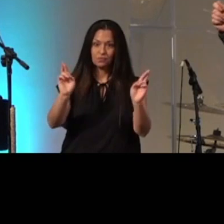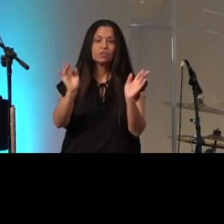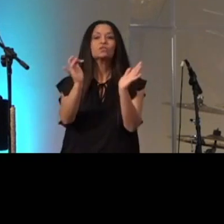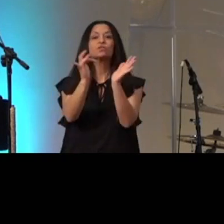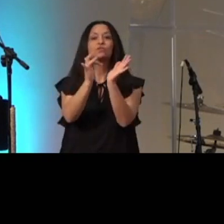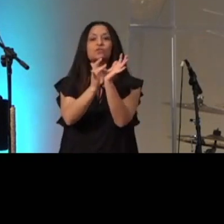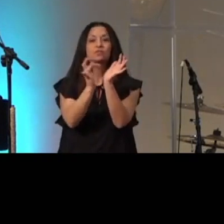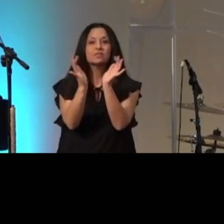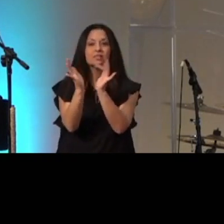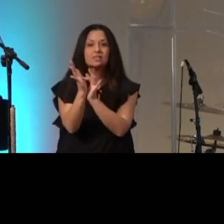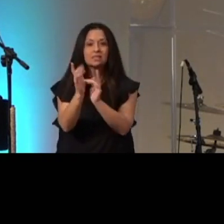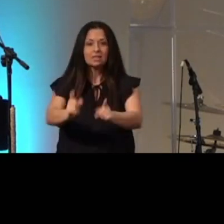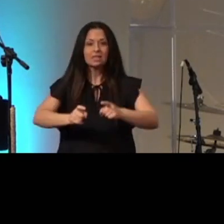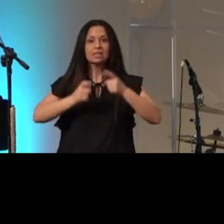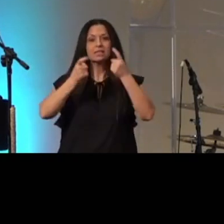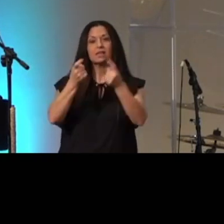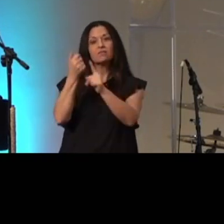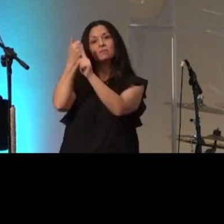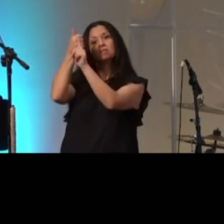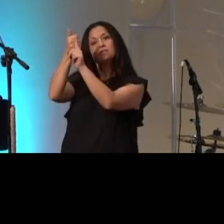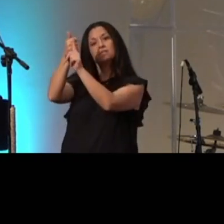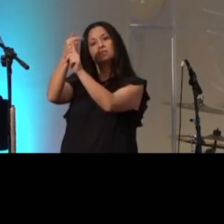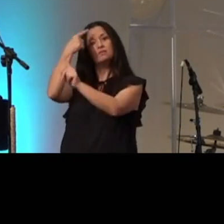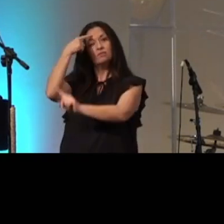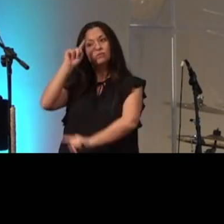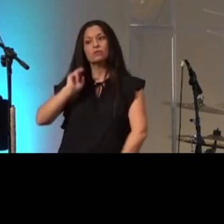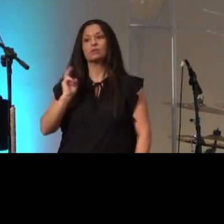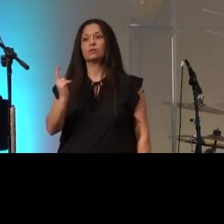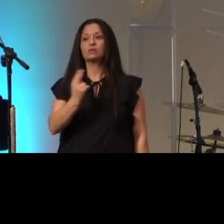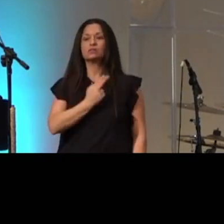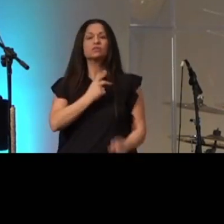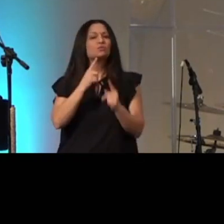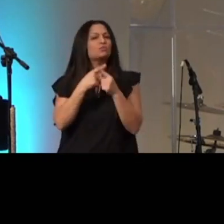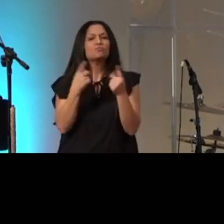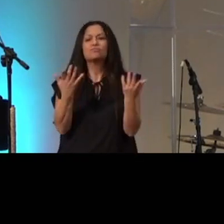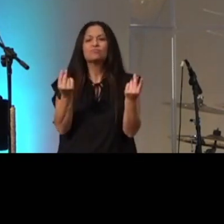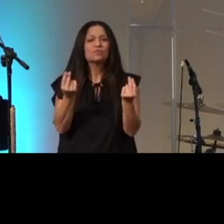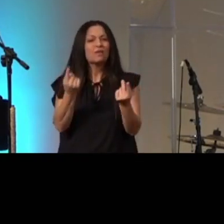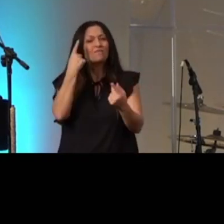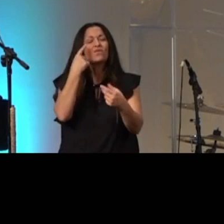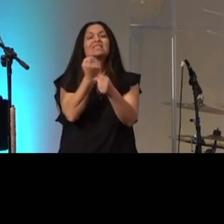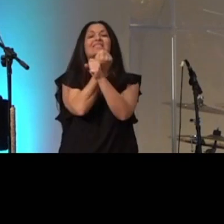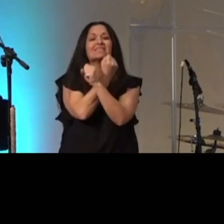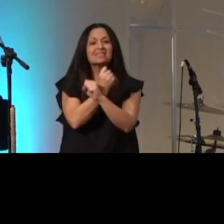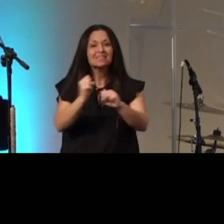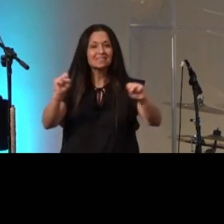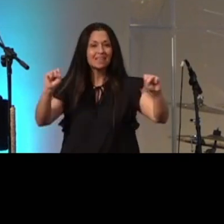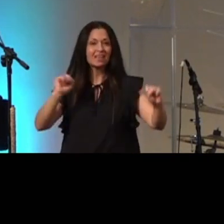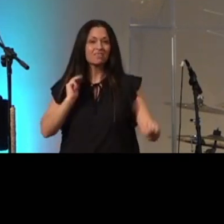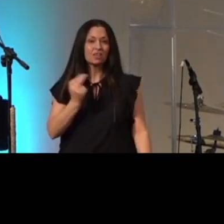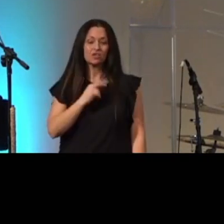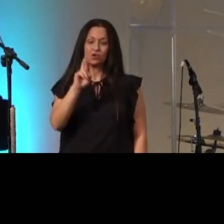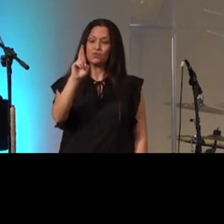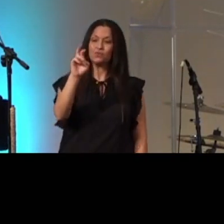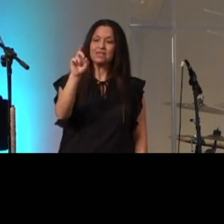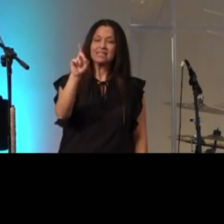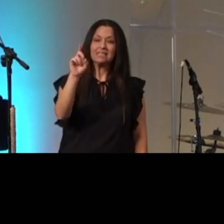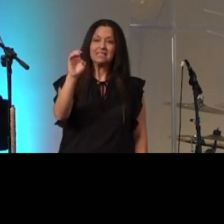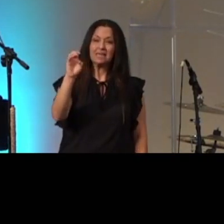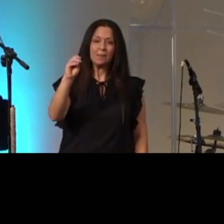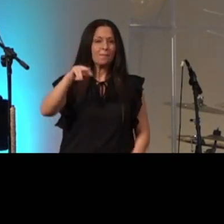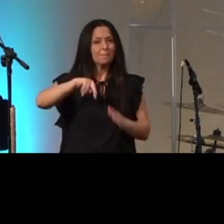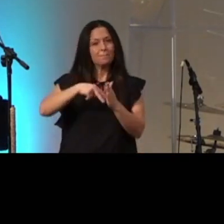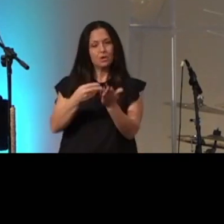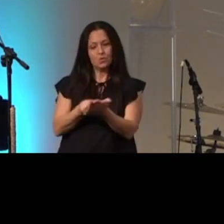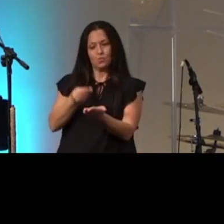Jesus gave himself for us to redeem us whenever you see the word redeem it just means bought back with a steep